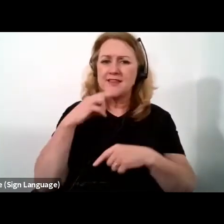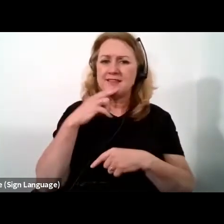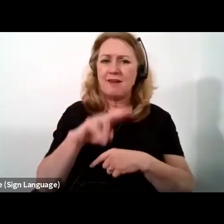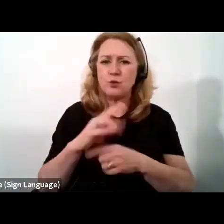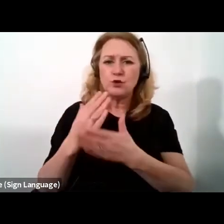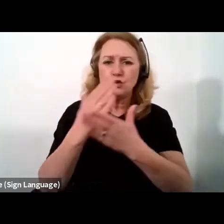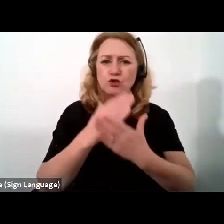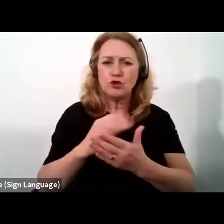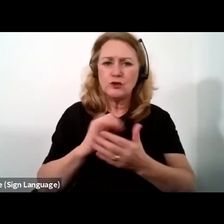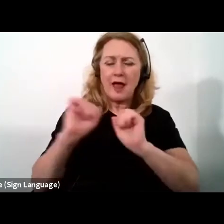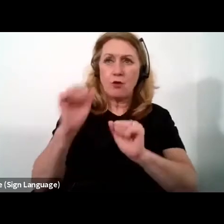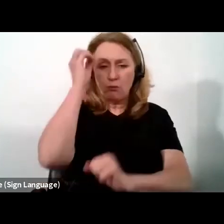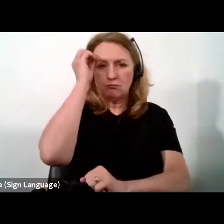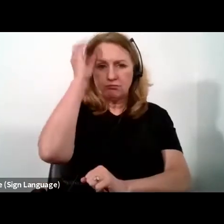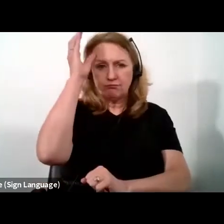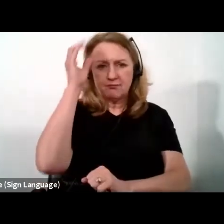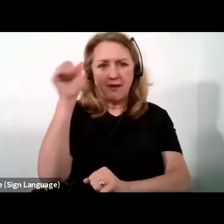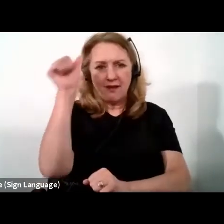sharing your immense knowledge.